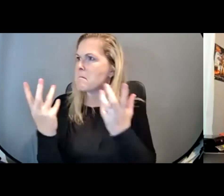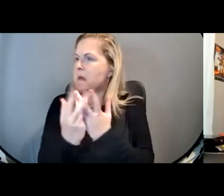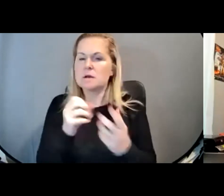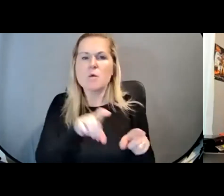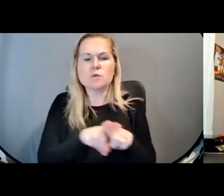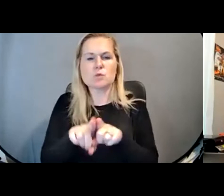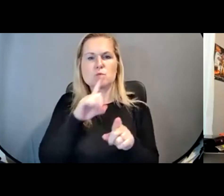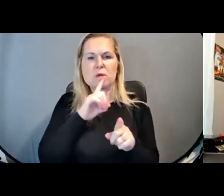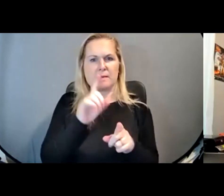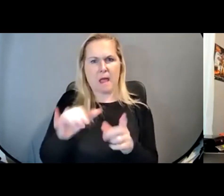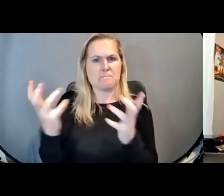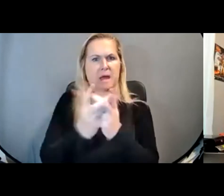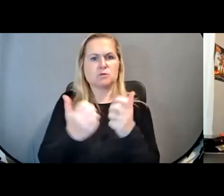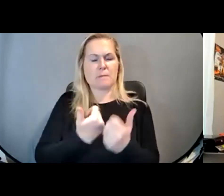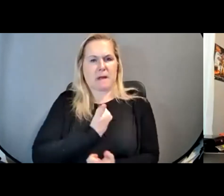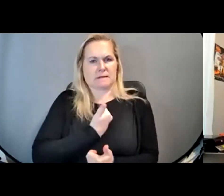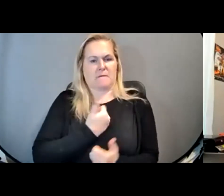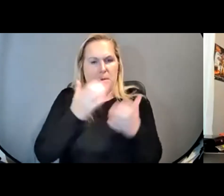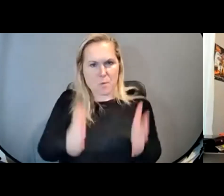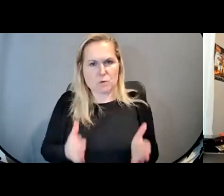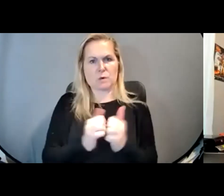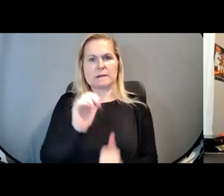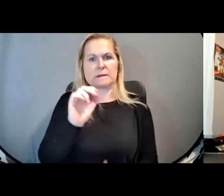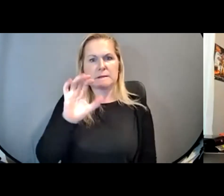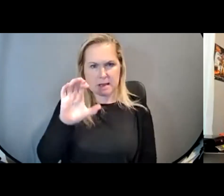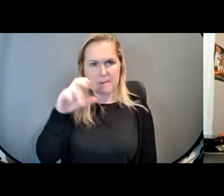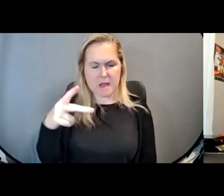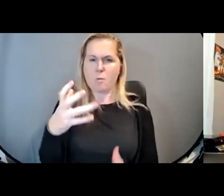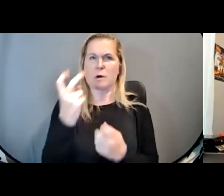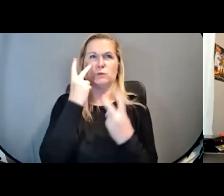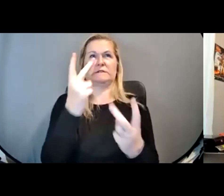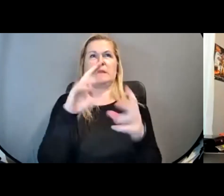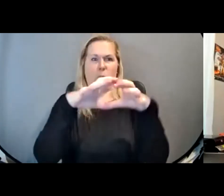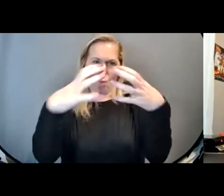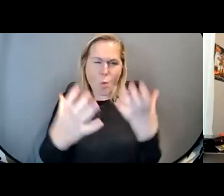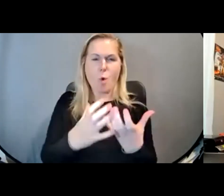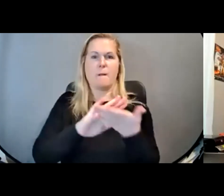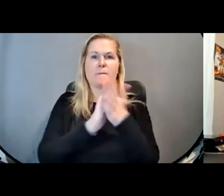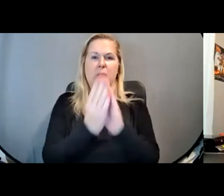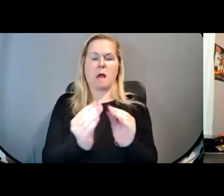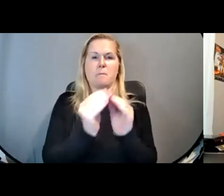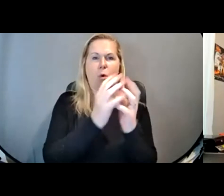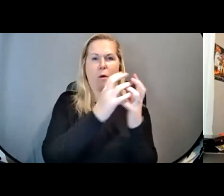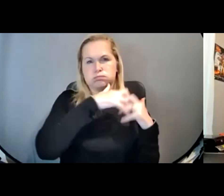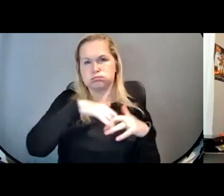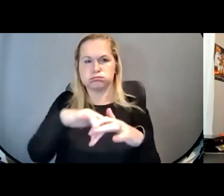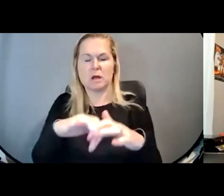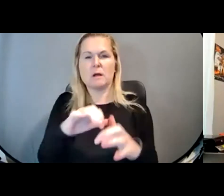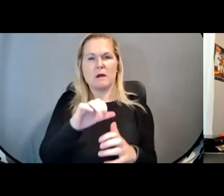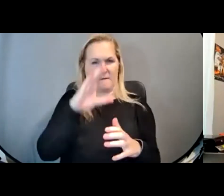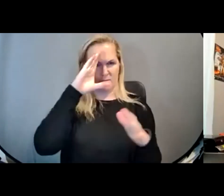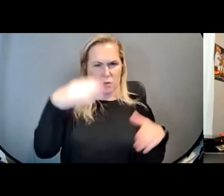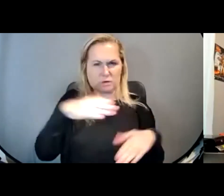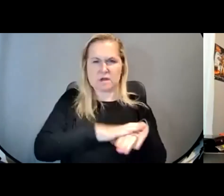myself as a person with cerebral palsy and wanting to see the world be more unified and not focusing on our